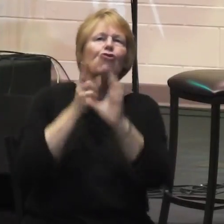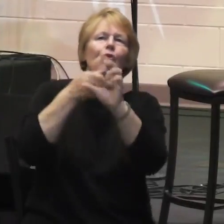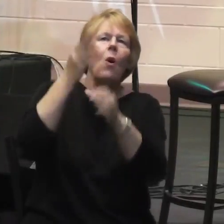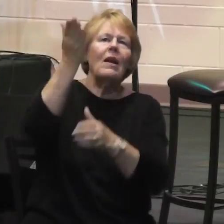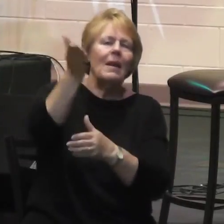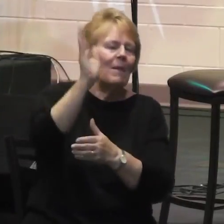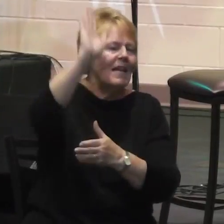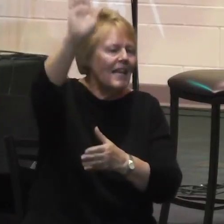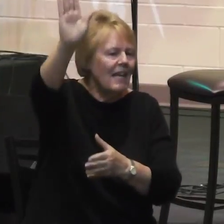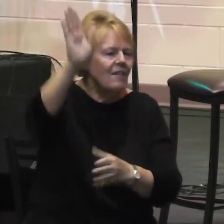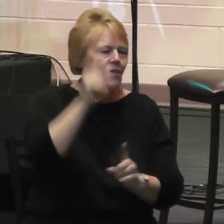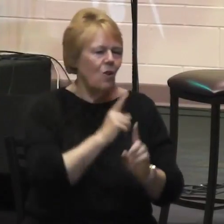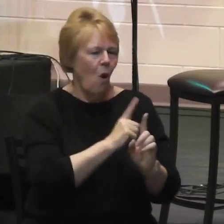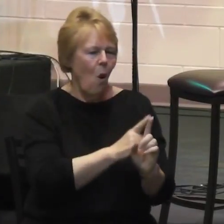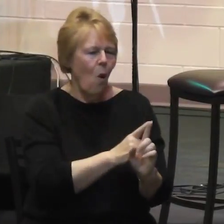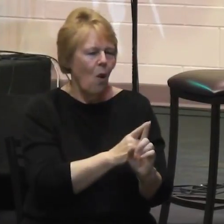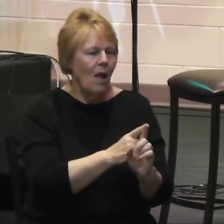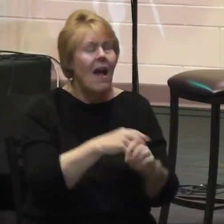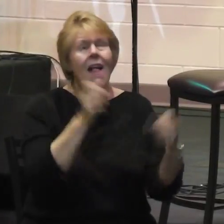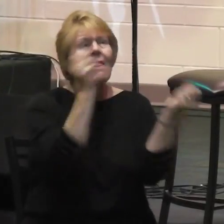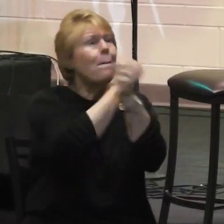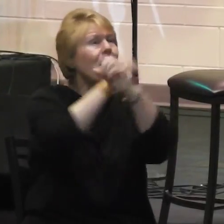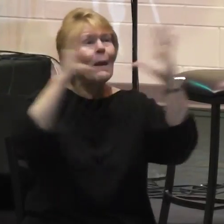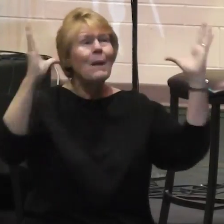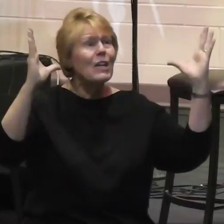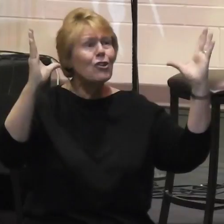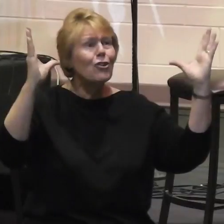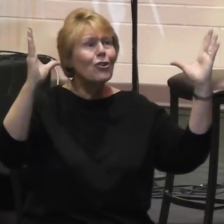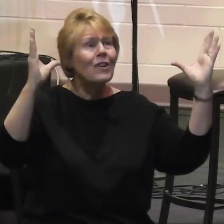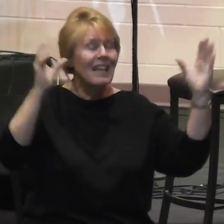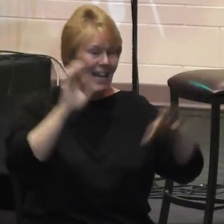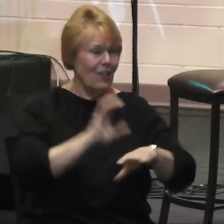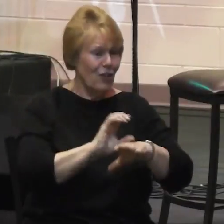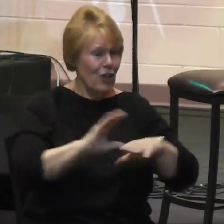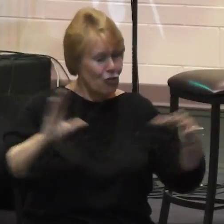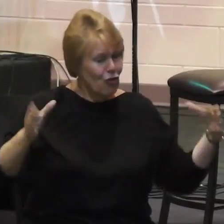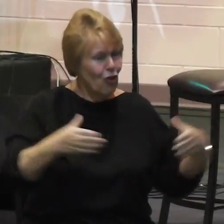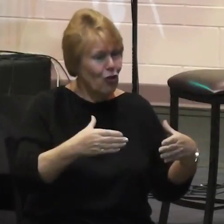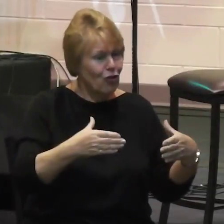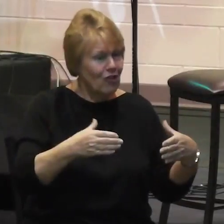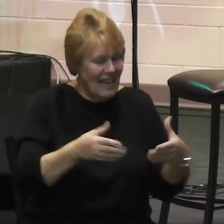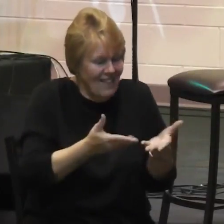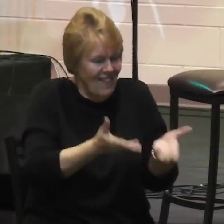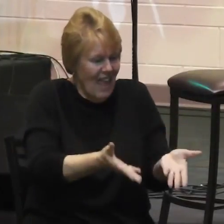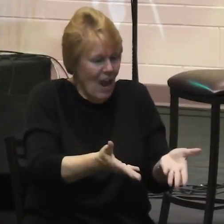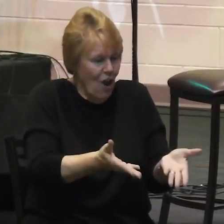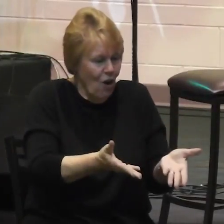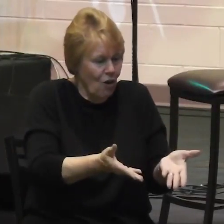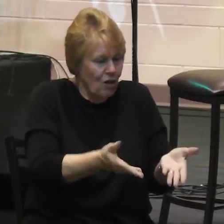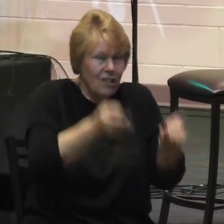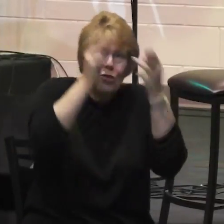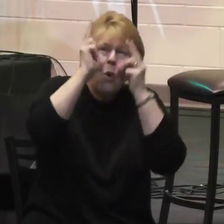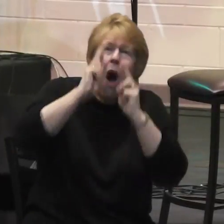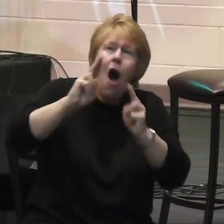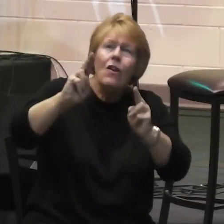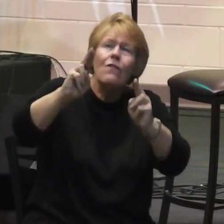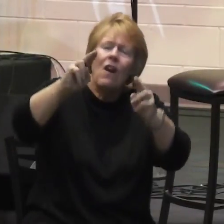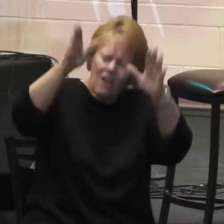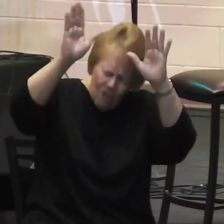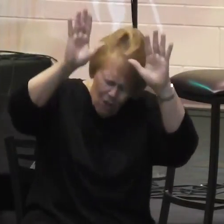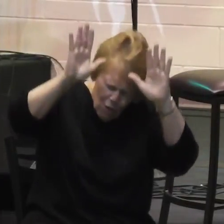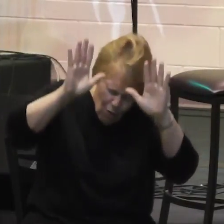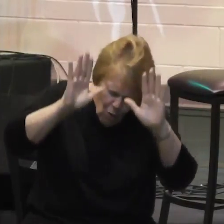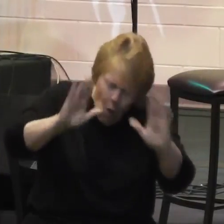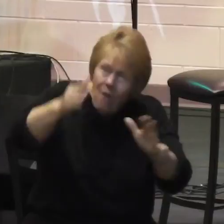The big picture is that the church exists to glorify God. I say that and expand his kingdom. So the church is essentially